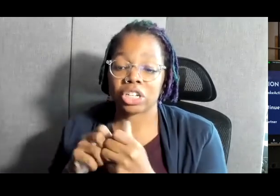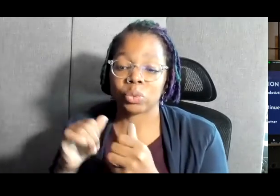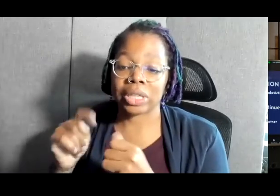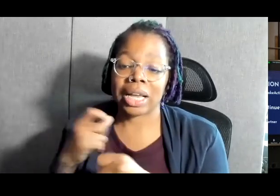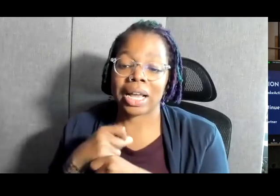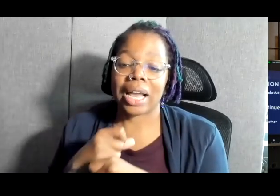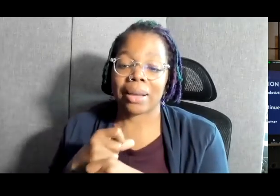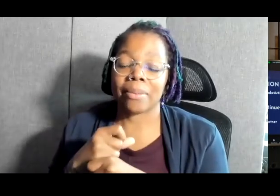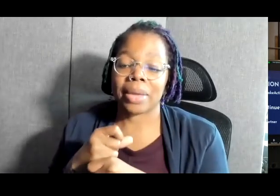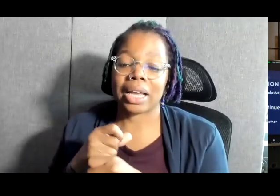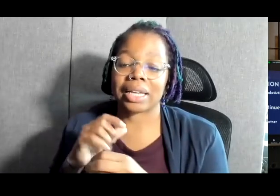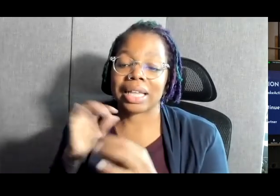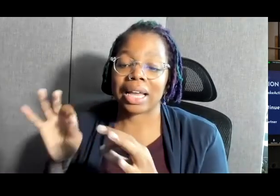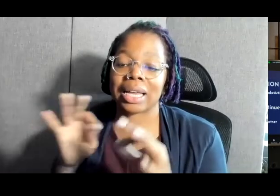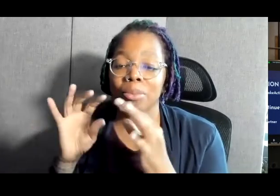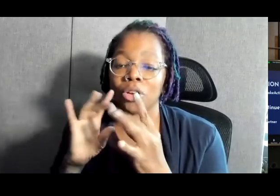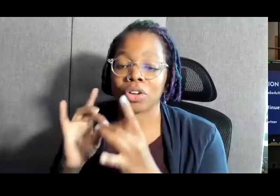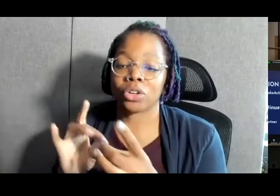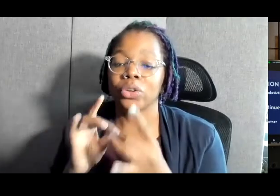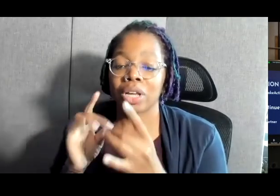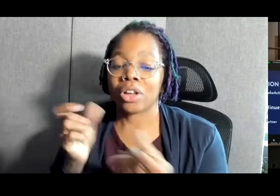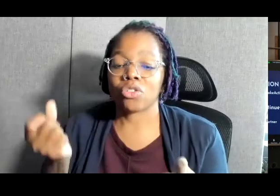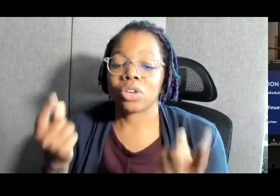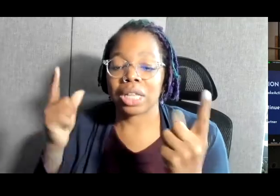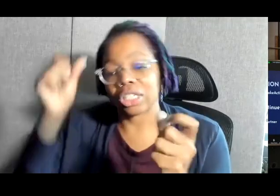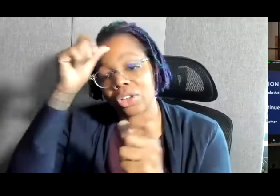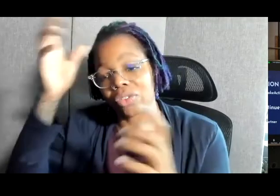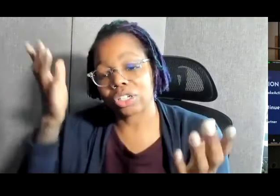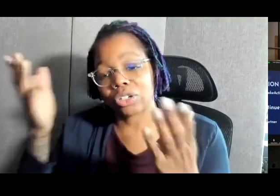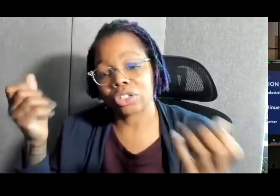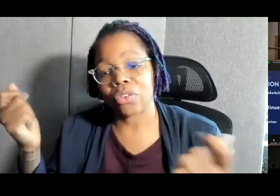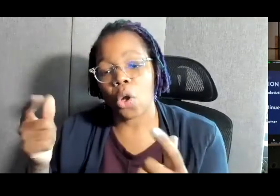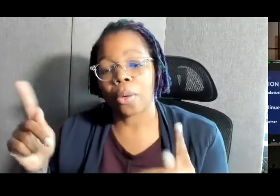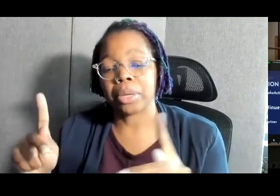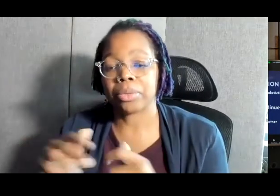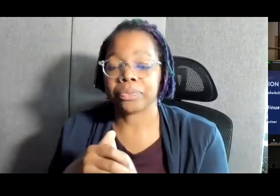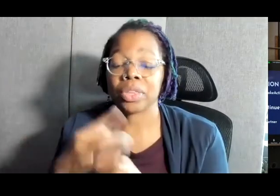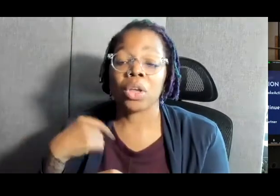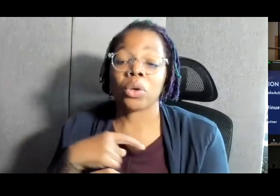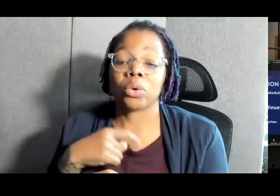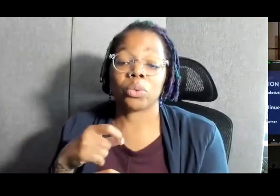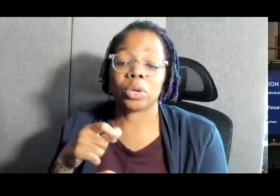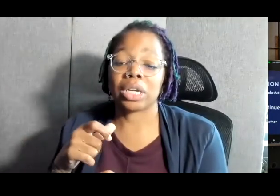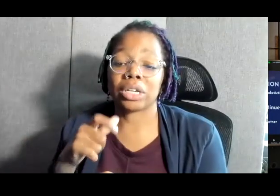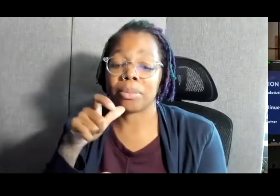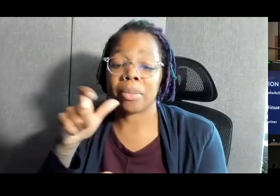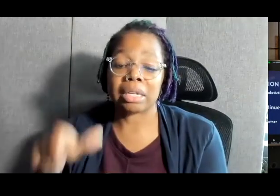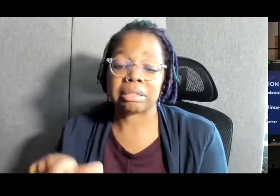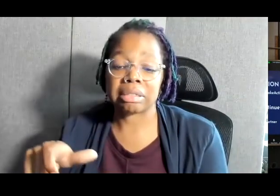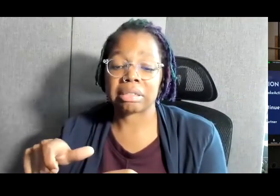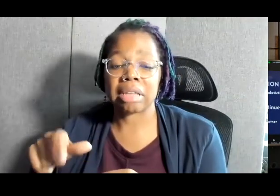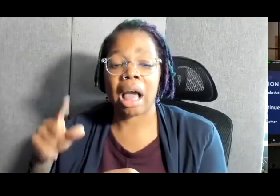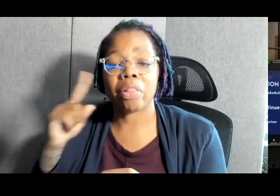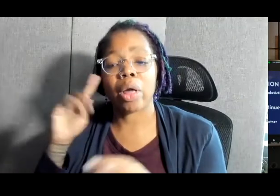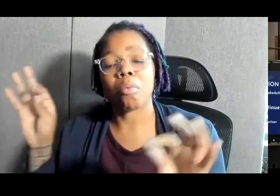make that imperfect union realize its vision of serving all of its people. We mustn't take it for granted. We mustn't take our